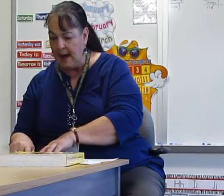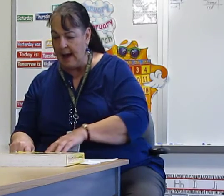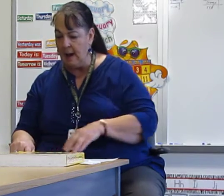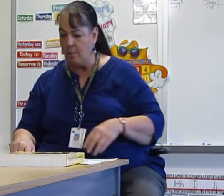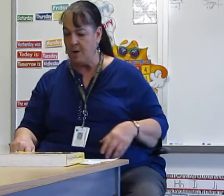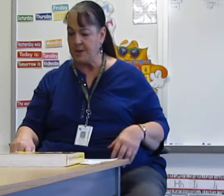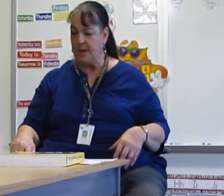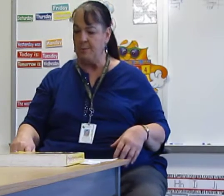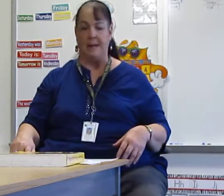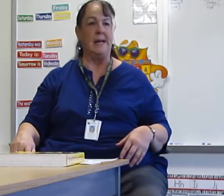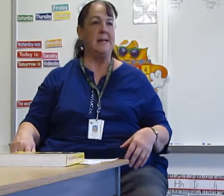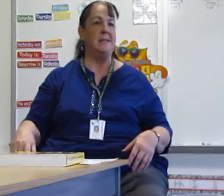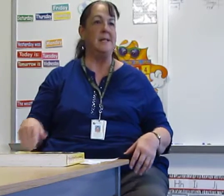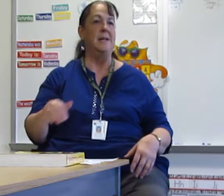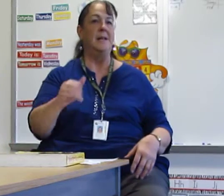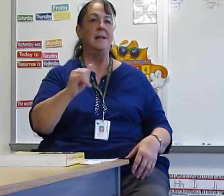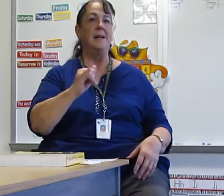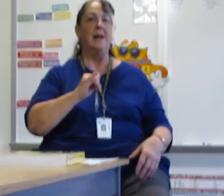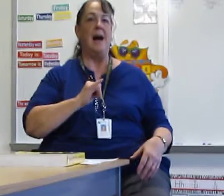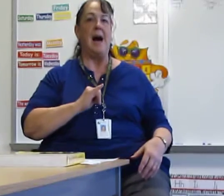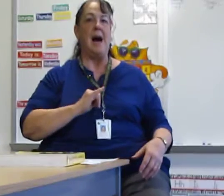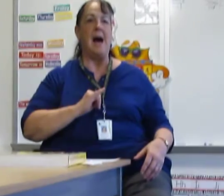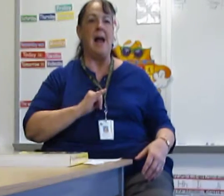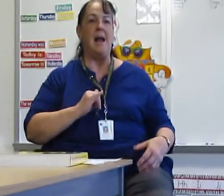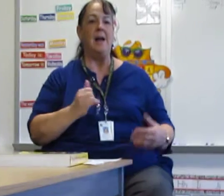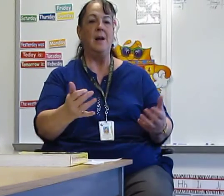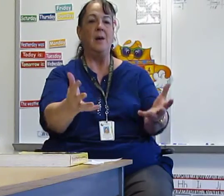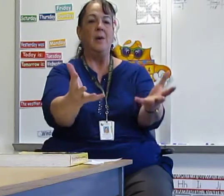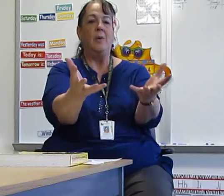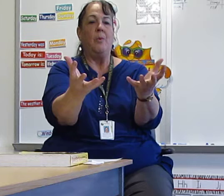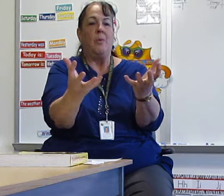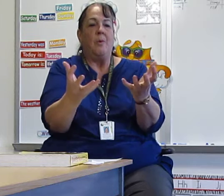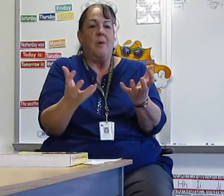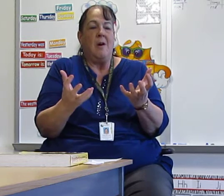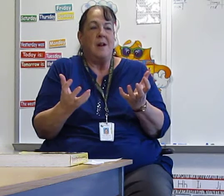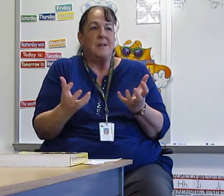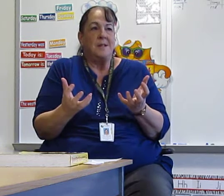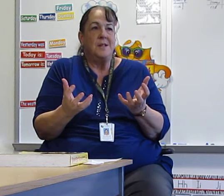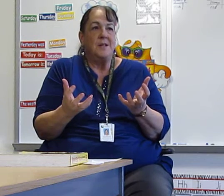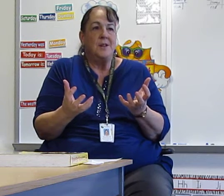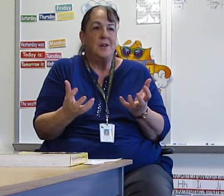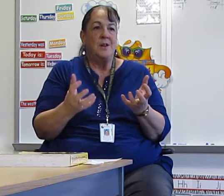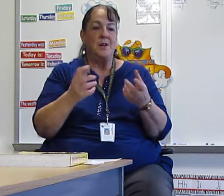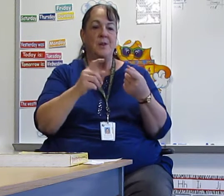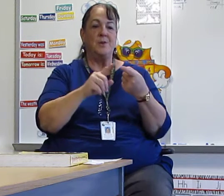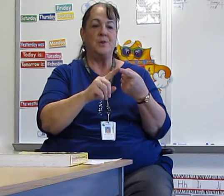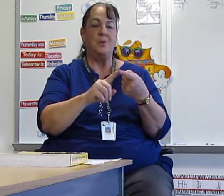I want to go, please. I want to